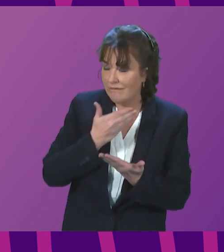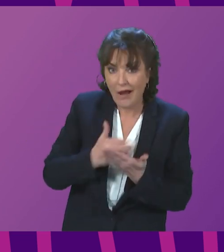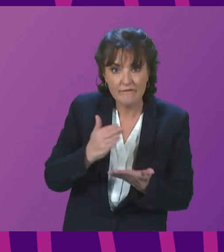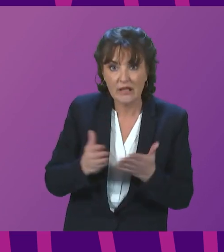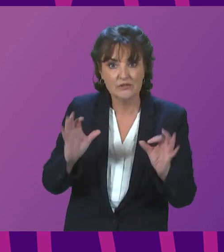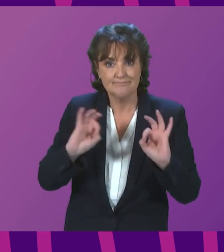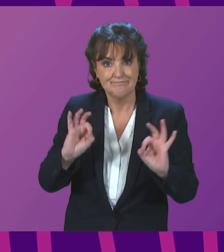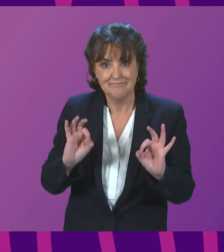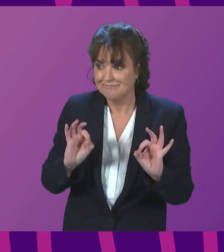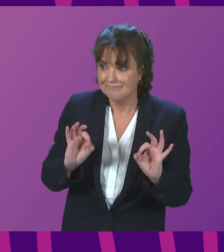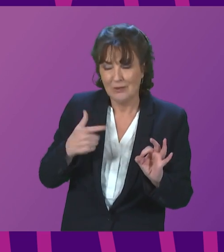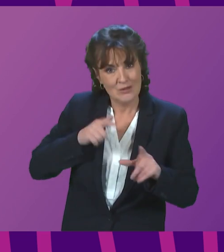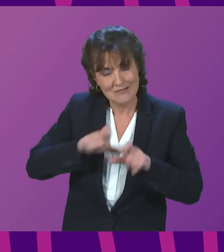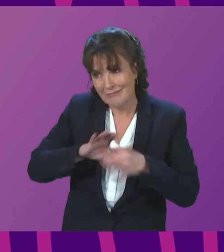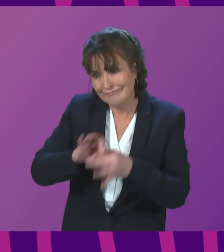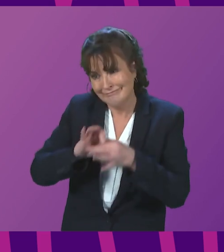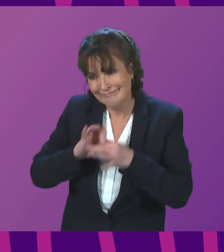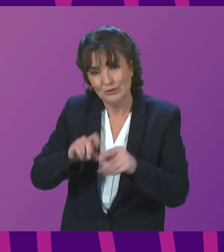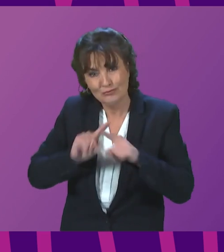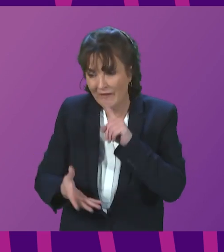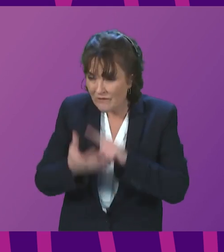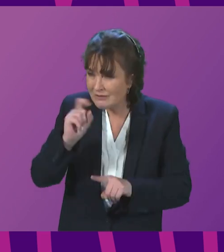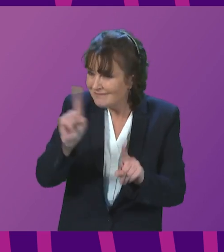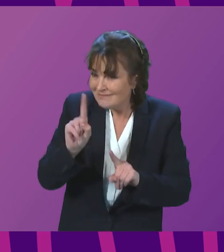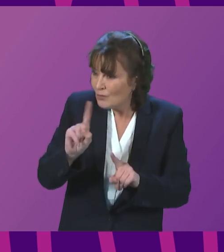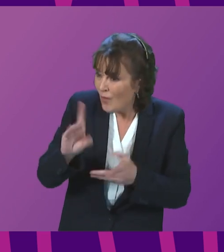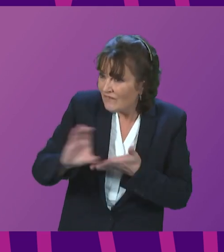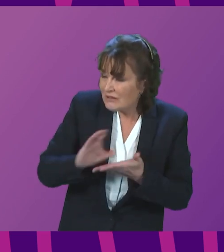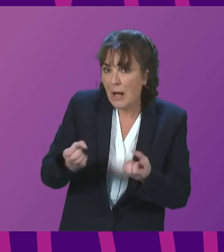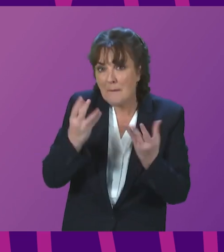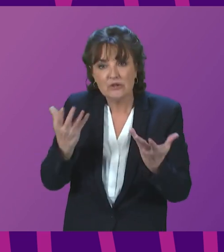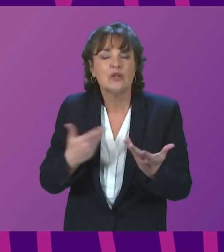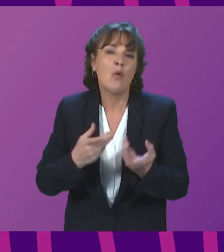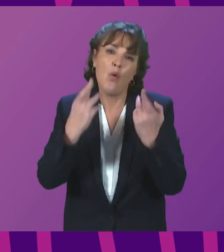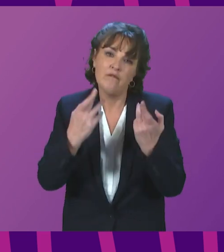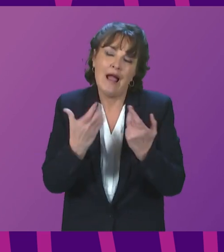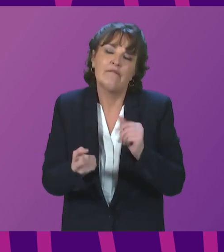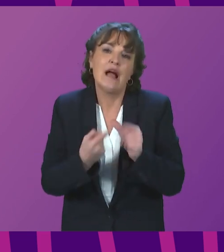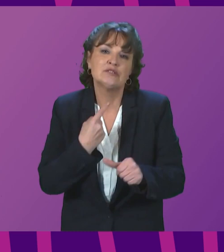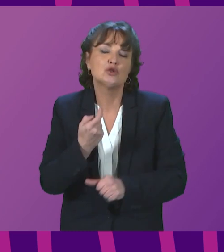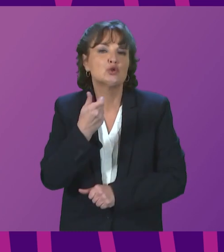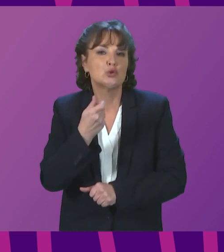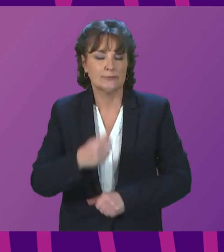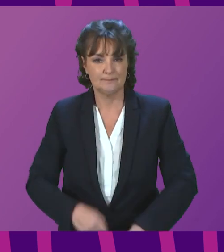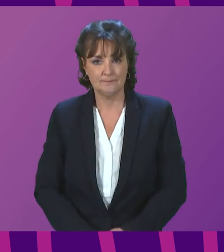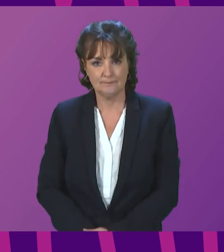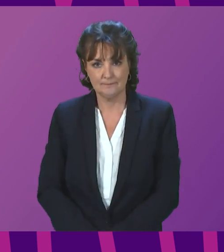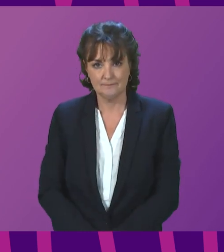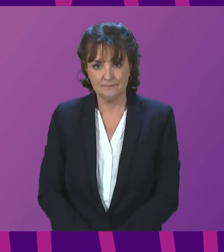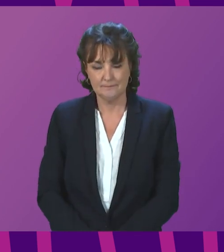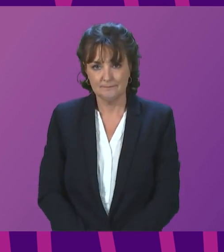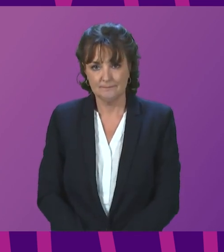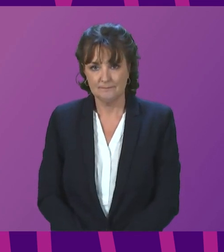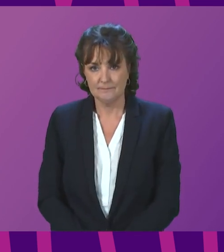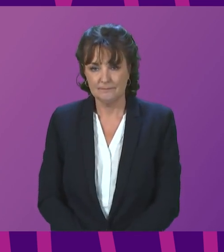but we continue to engage urgently with them to gain this clarity, and I hope we will do so soon. Thank you. Question six has been withdrawn.